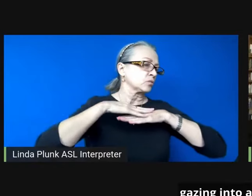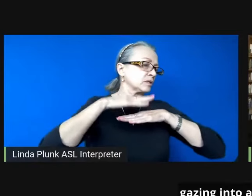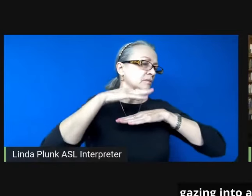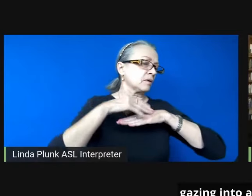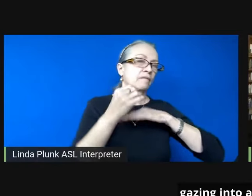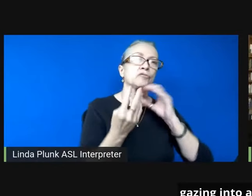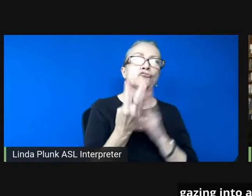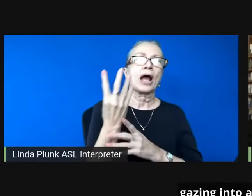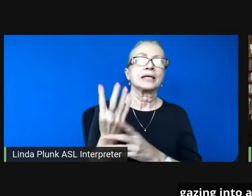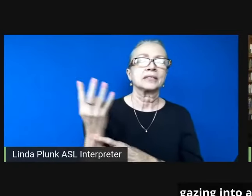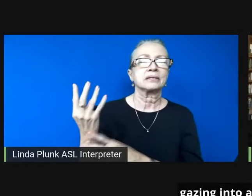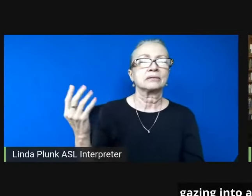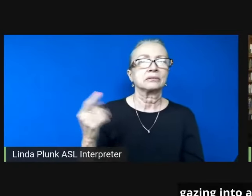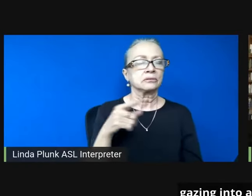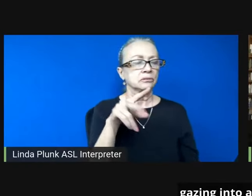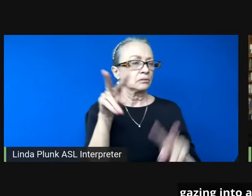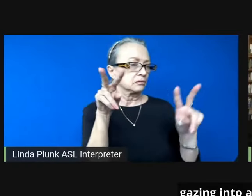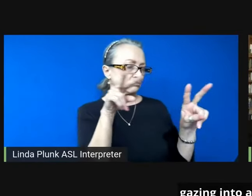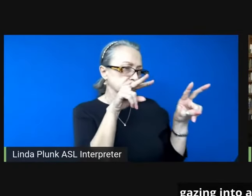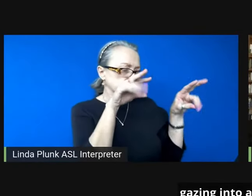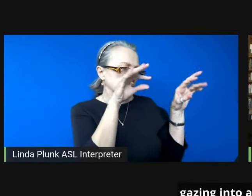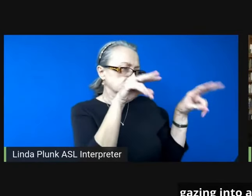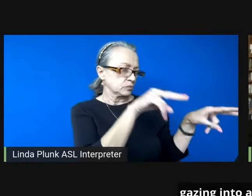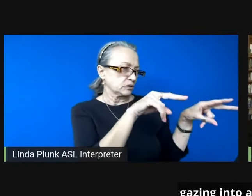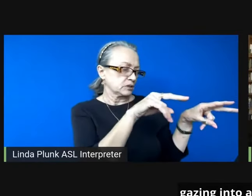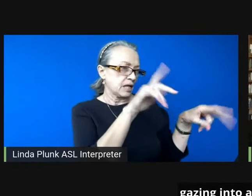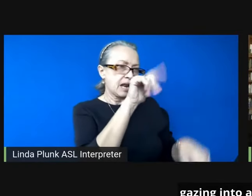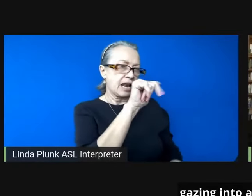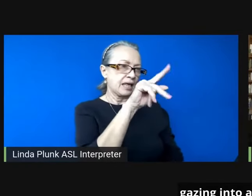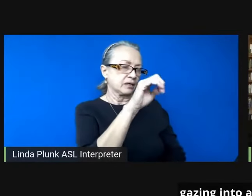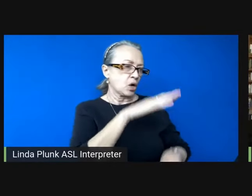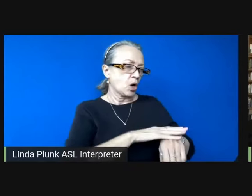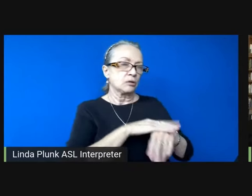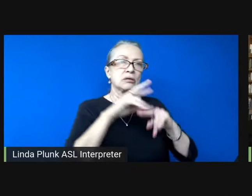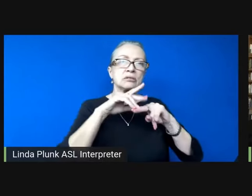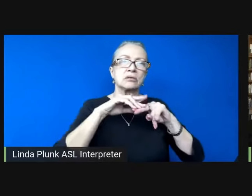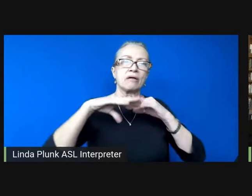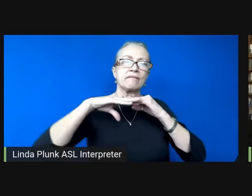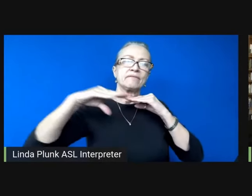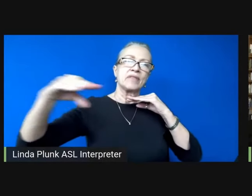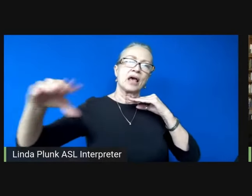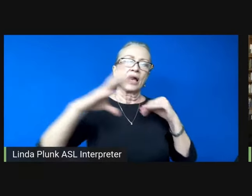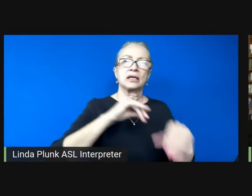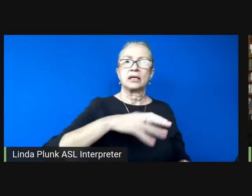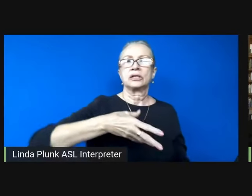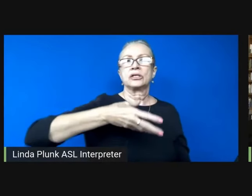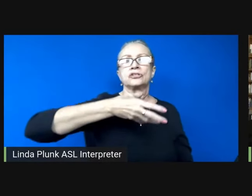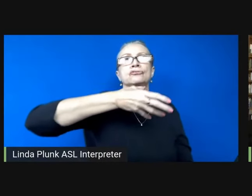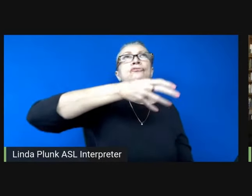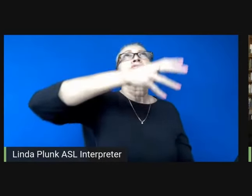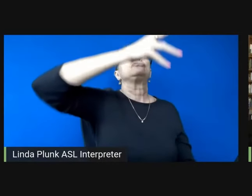gazing into a lake on a salt flat and drinking in reflection the Milky